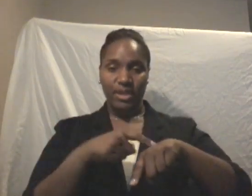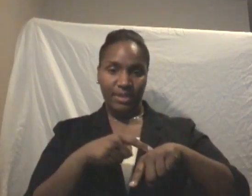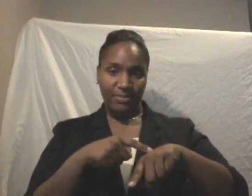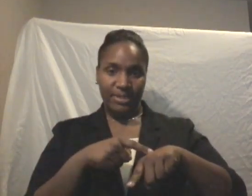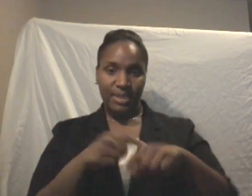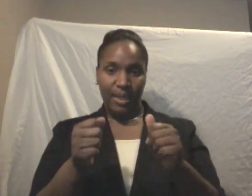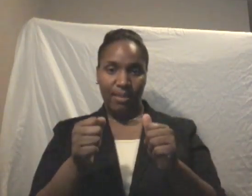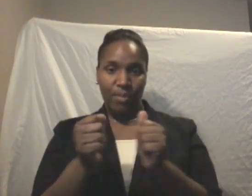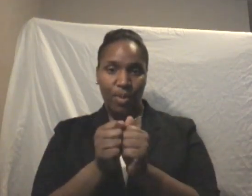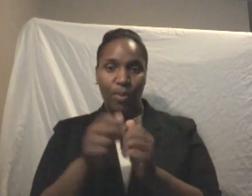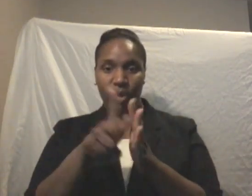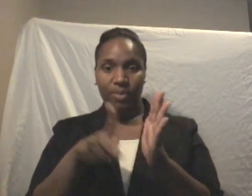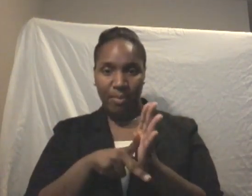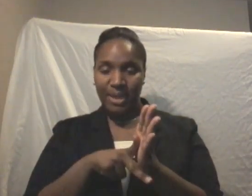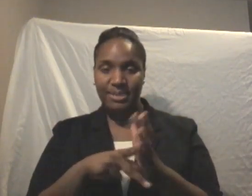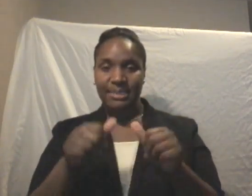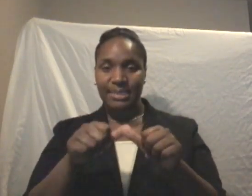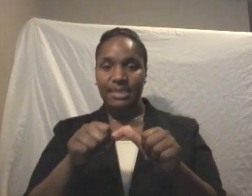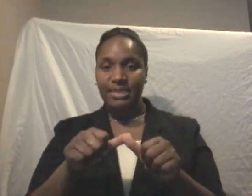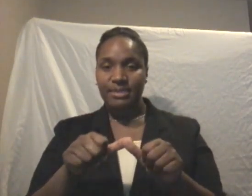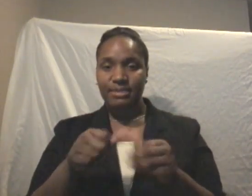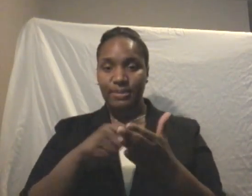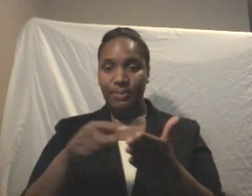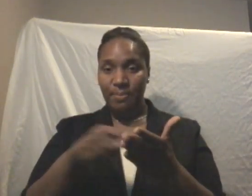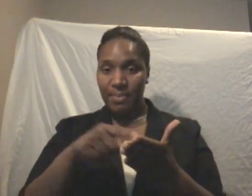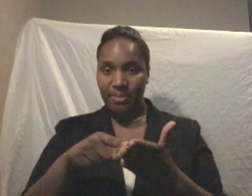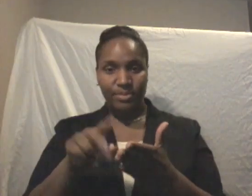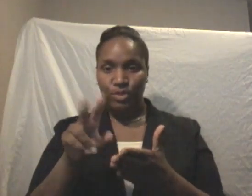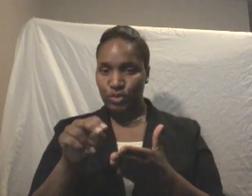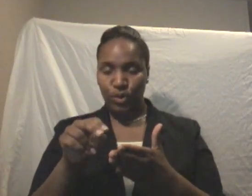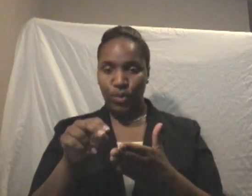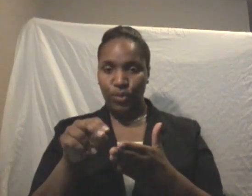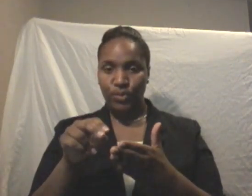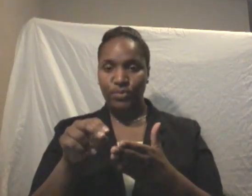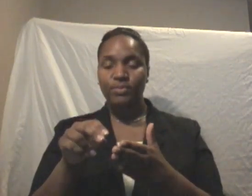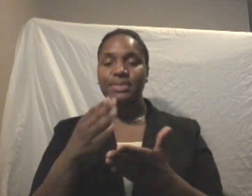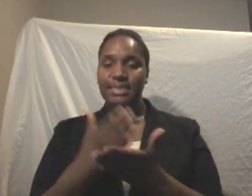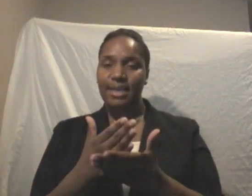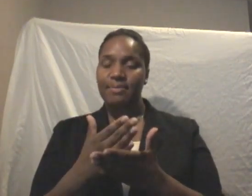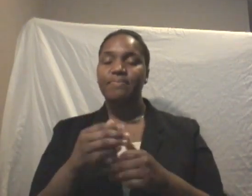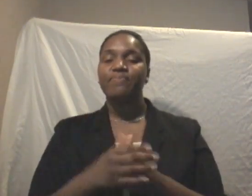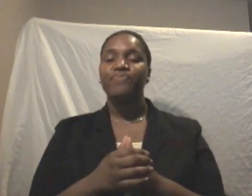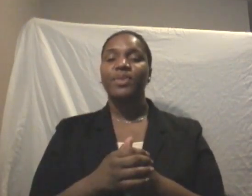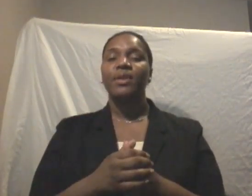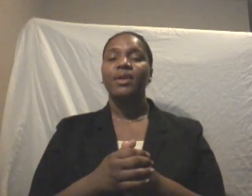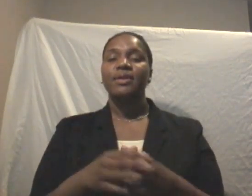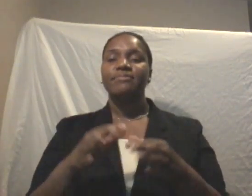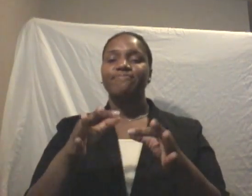to make payments. Now, an easy way to illustrate the difference is term